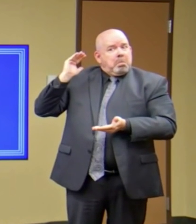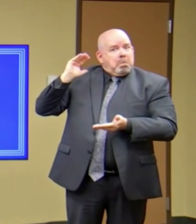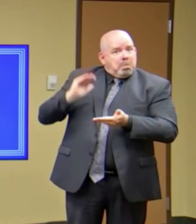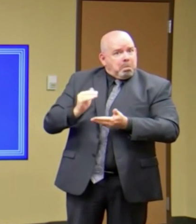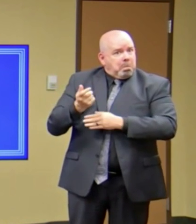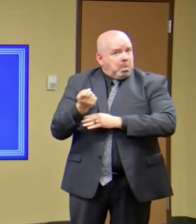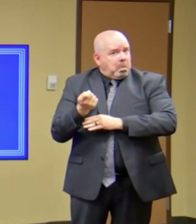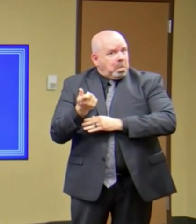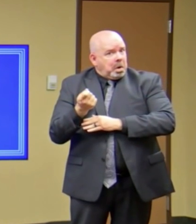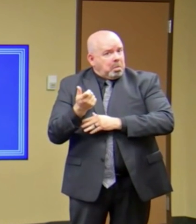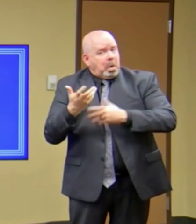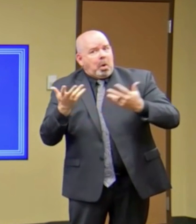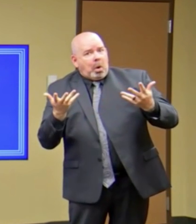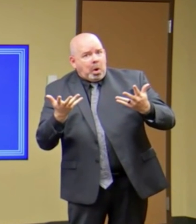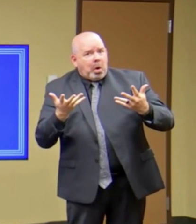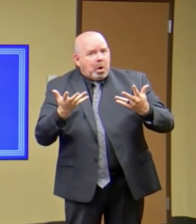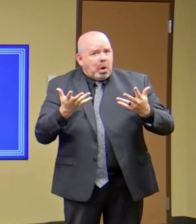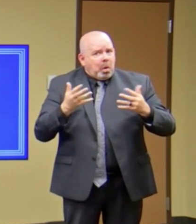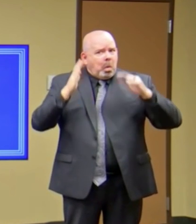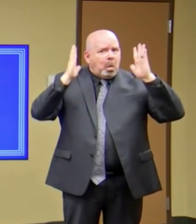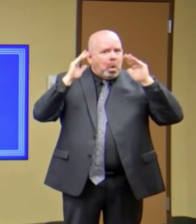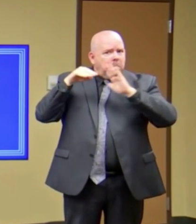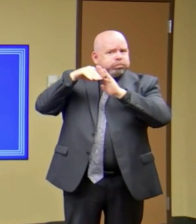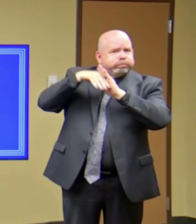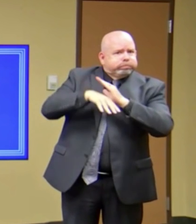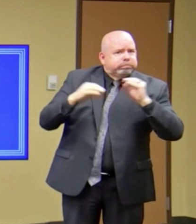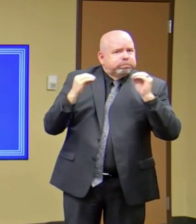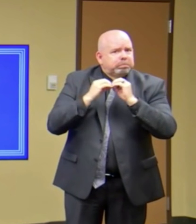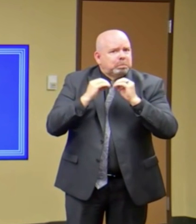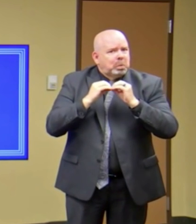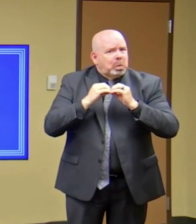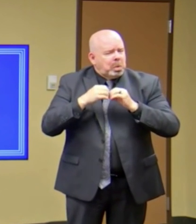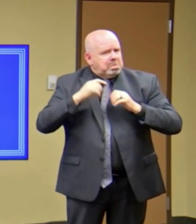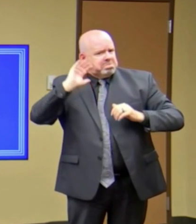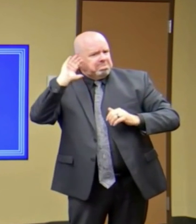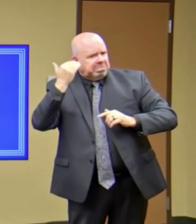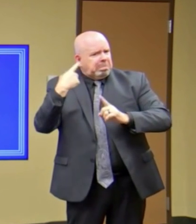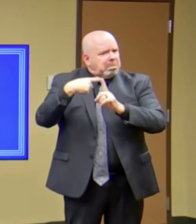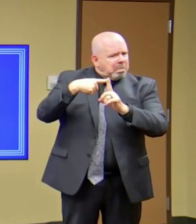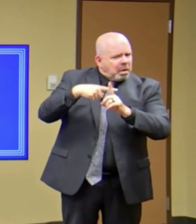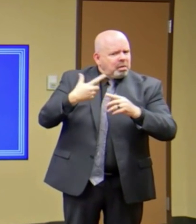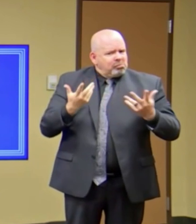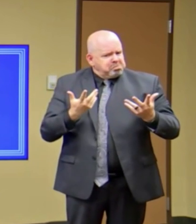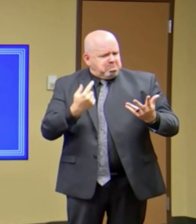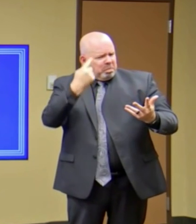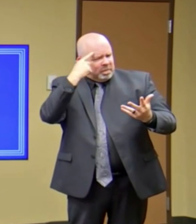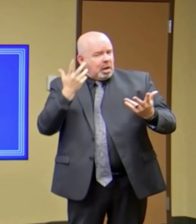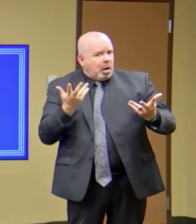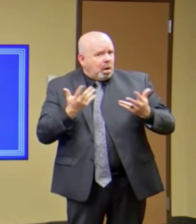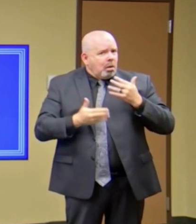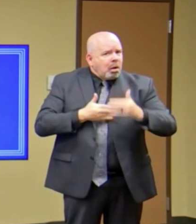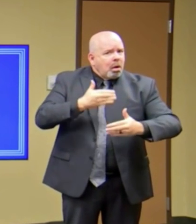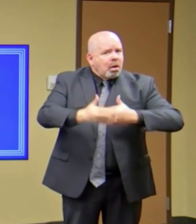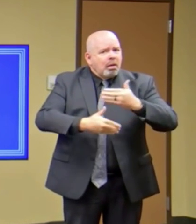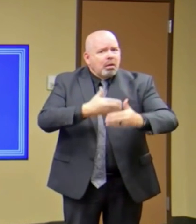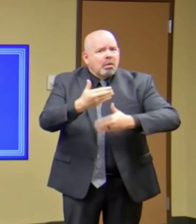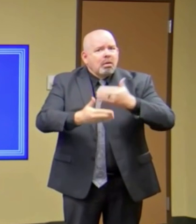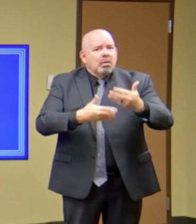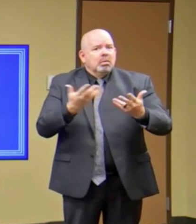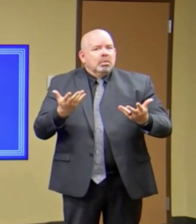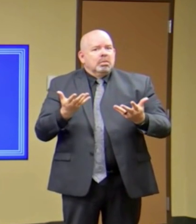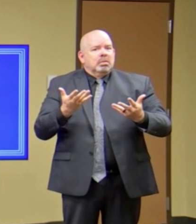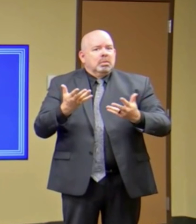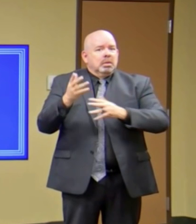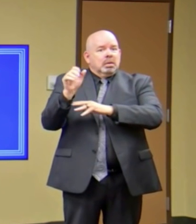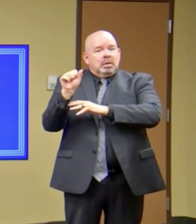from that. And so that would be from 419 until 425, you